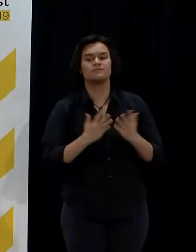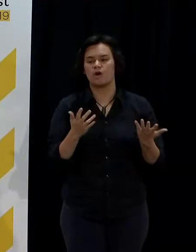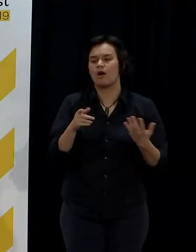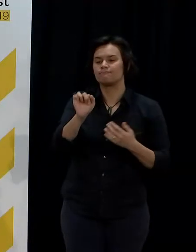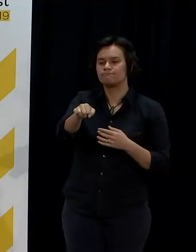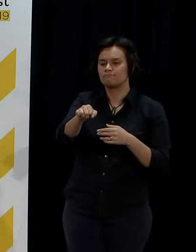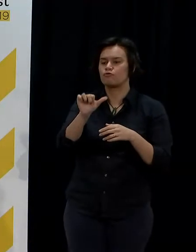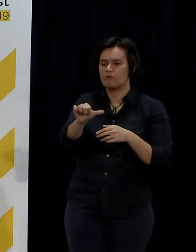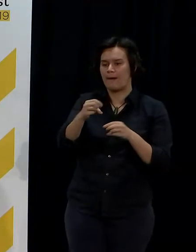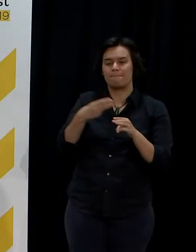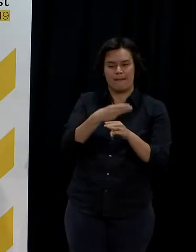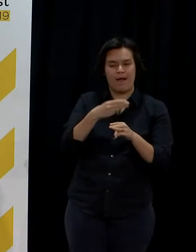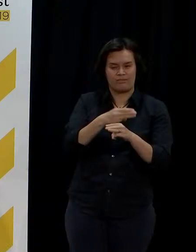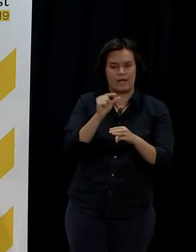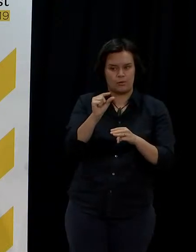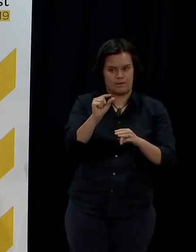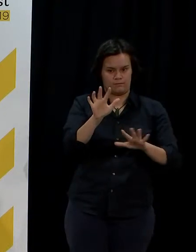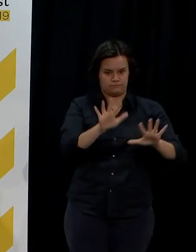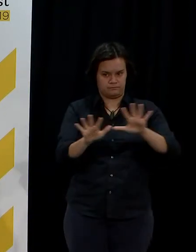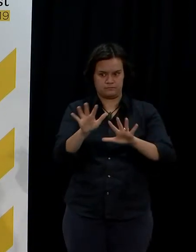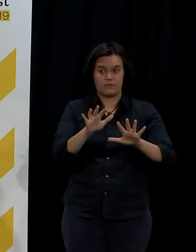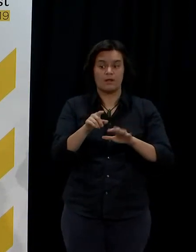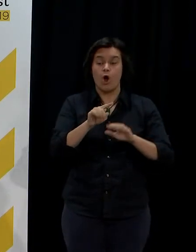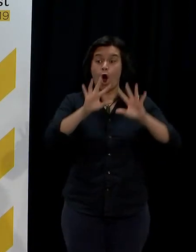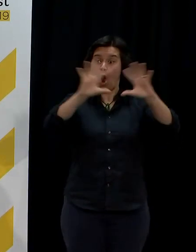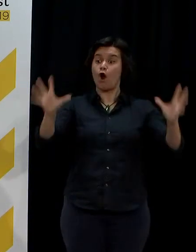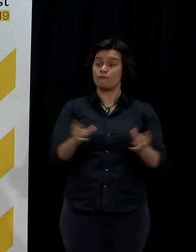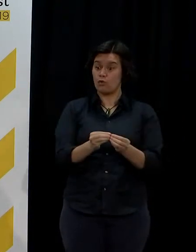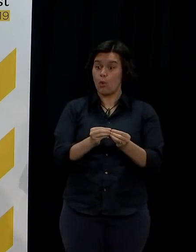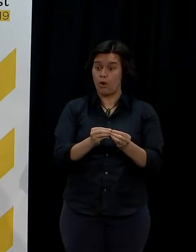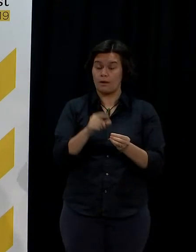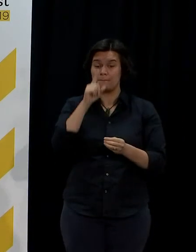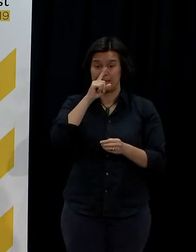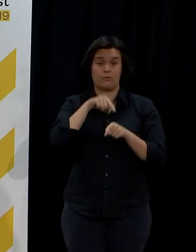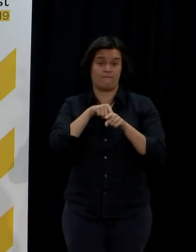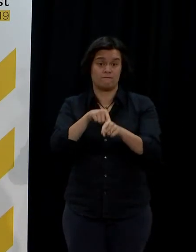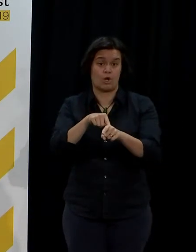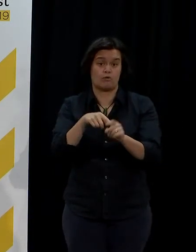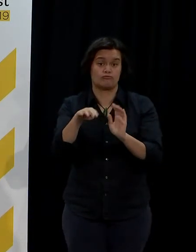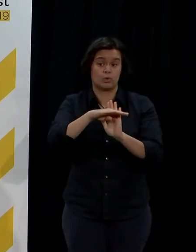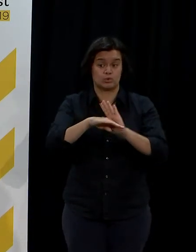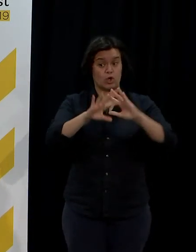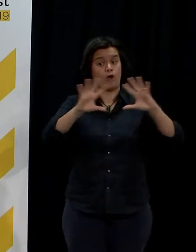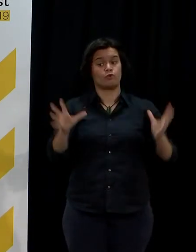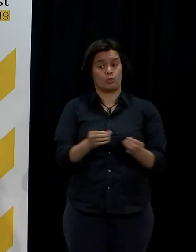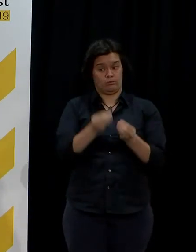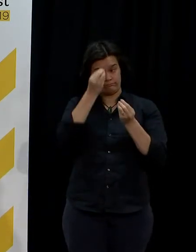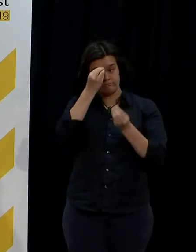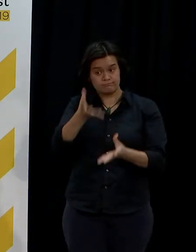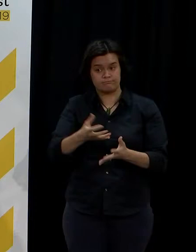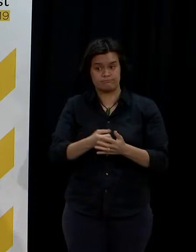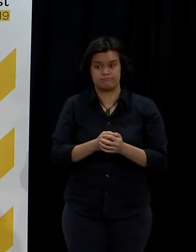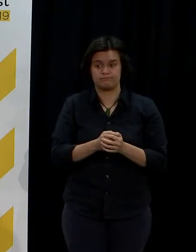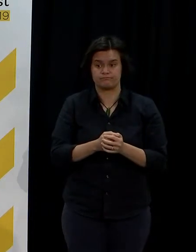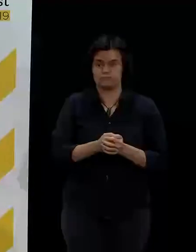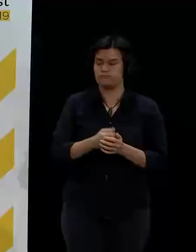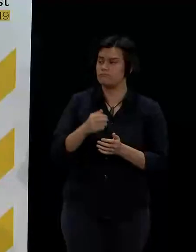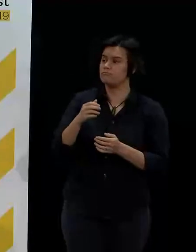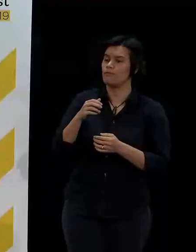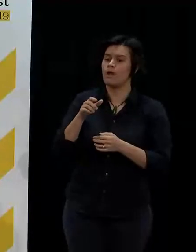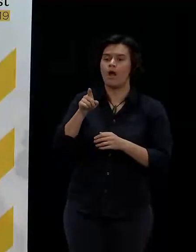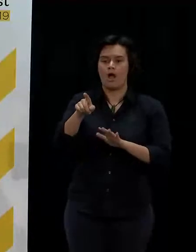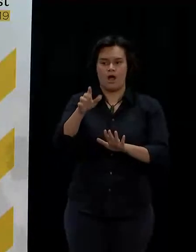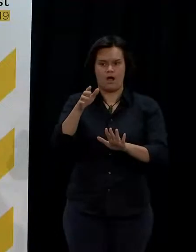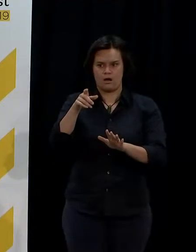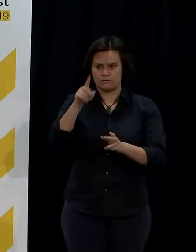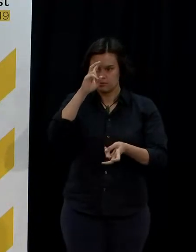reporting what they believe to be overall, not perfect, but good levels of compliance. So well past two weeks on from the... No, Sorry, you